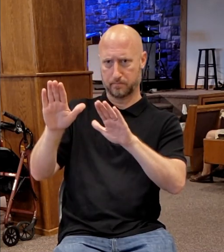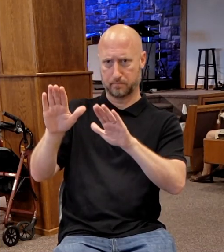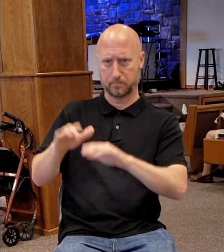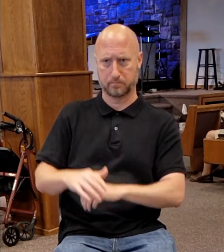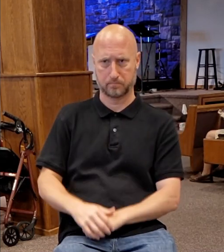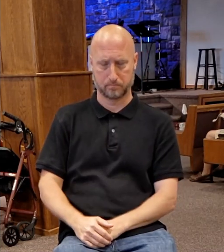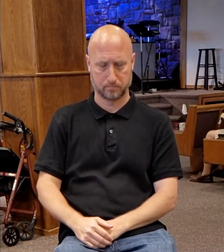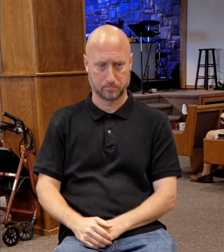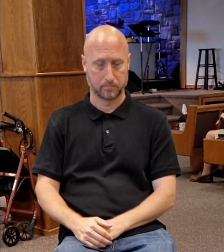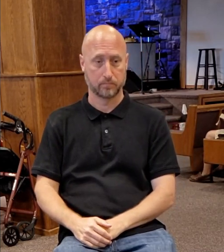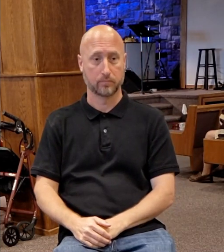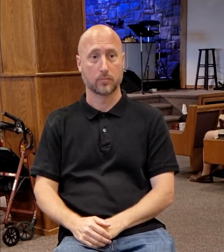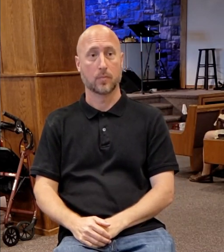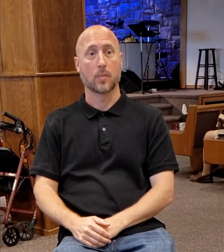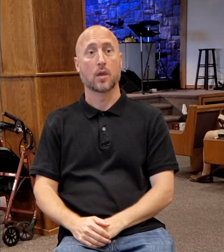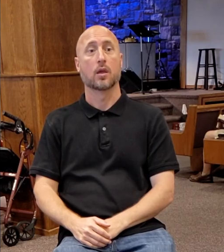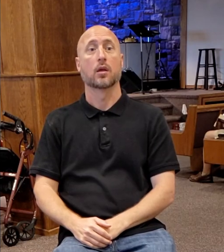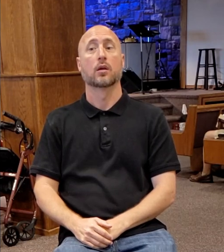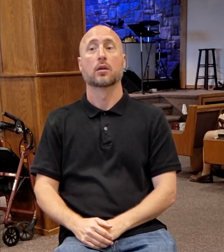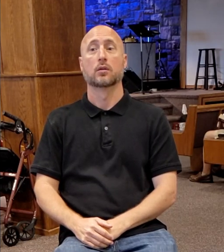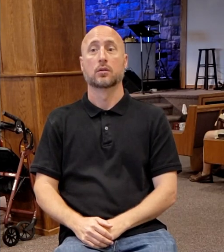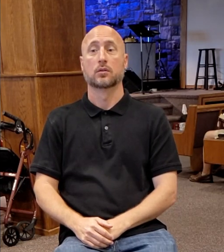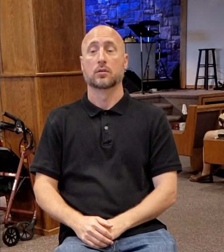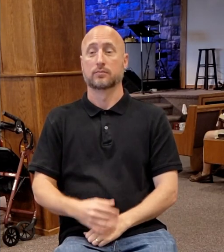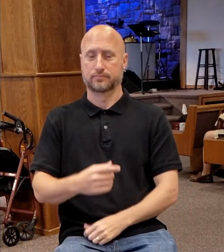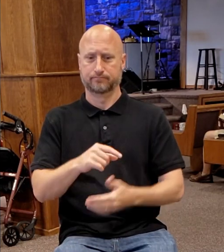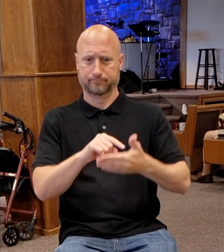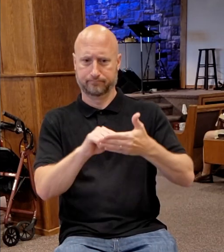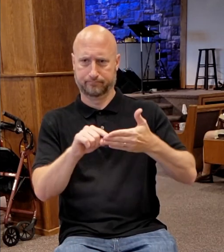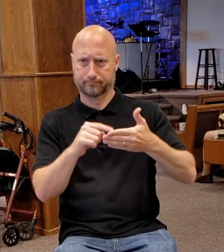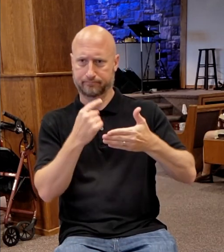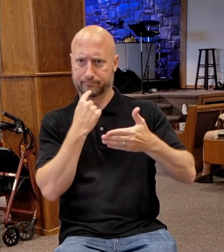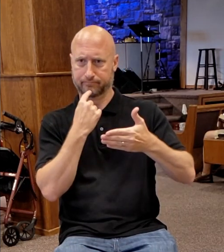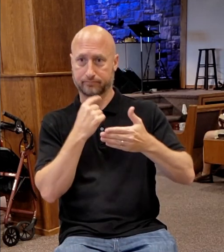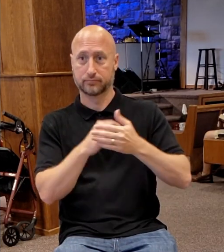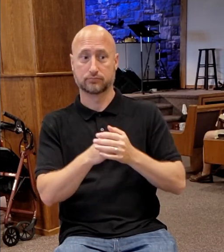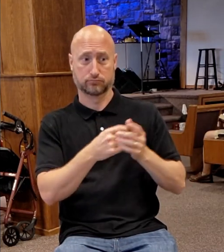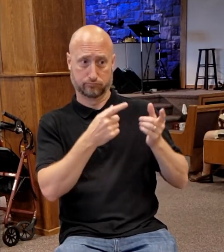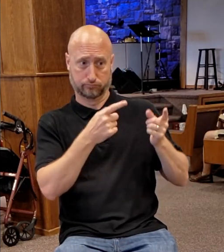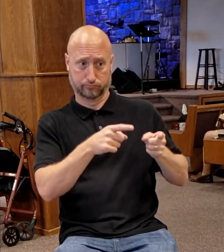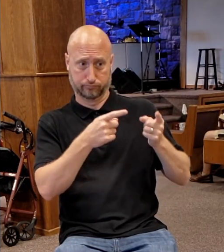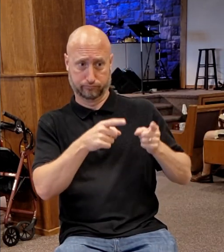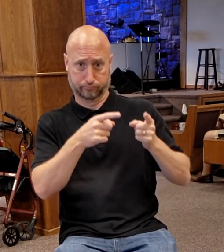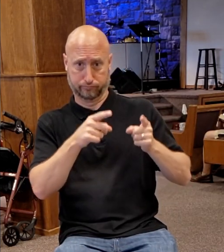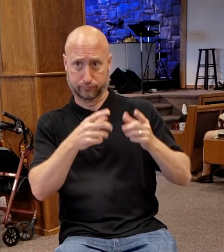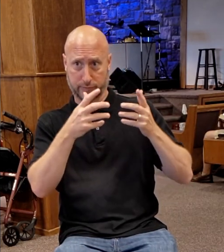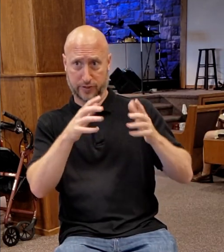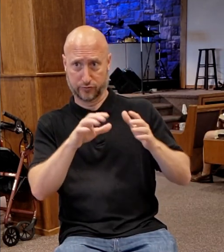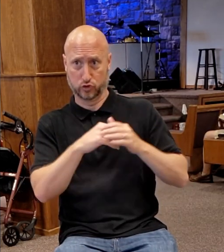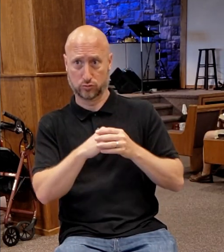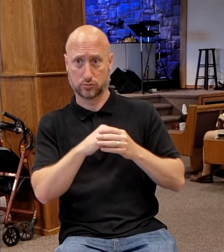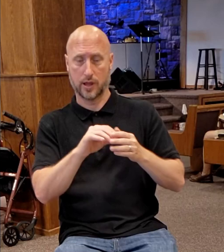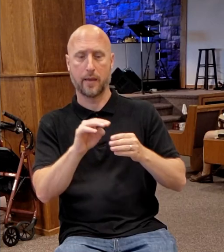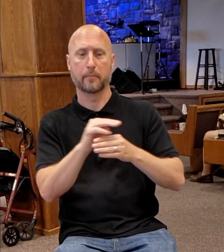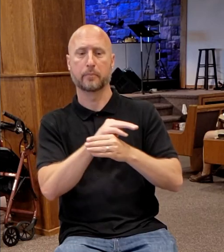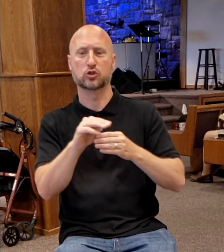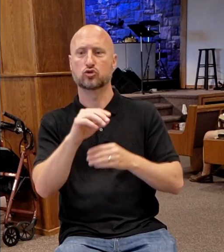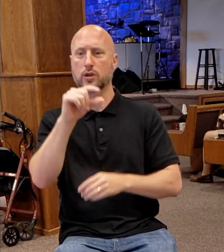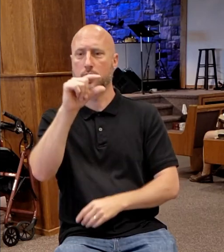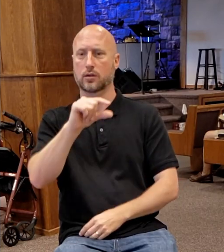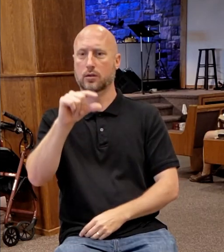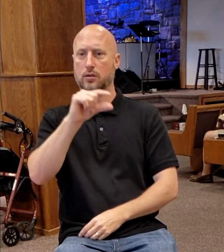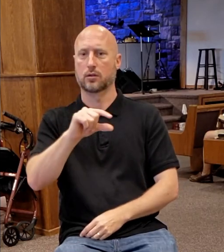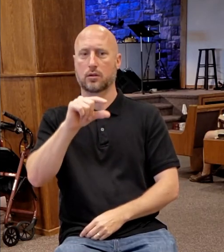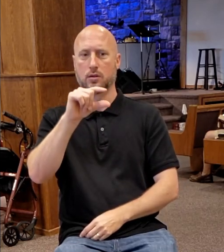It says, After these things, no doubt the ministry in Galilee, the things that had taken